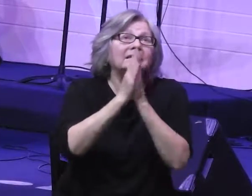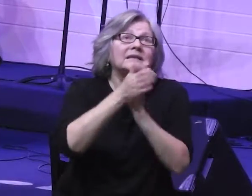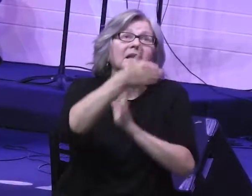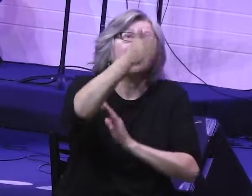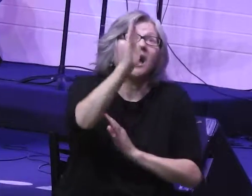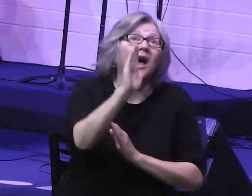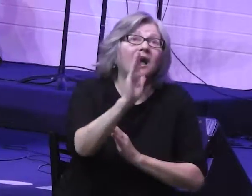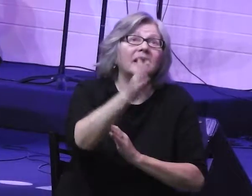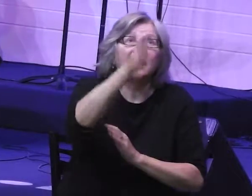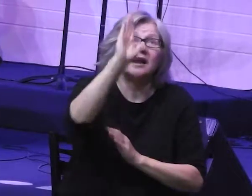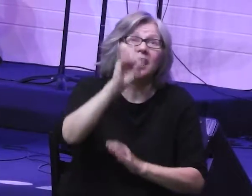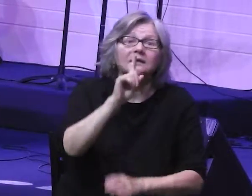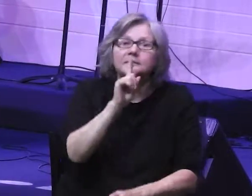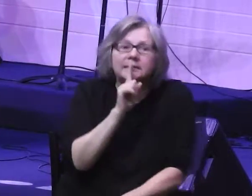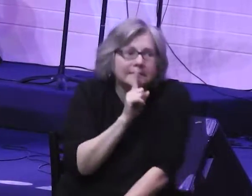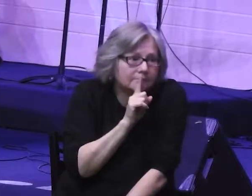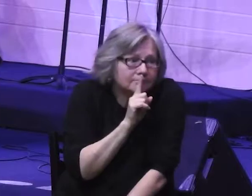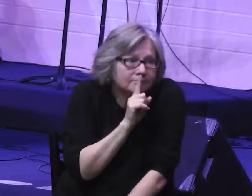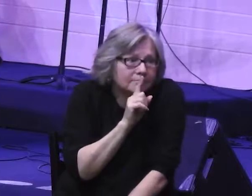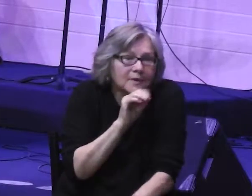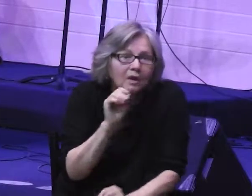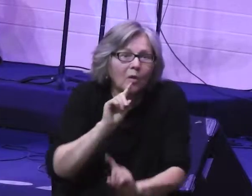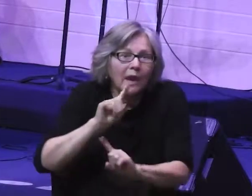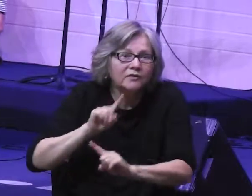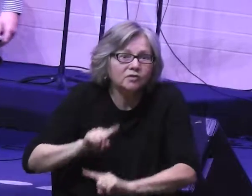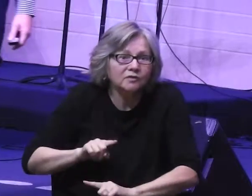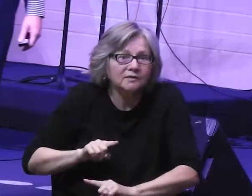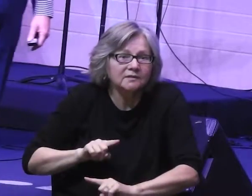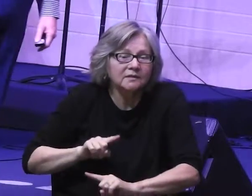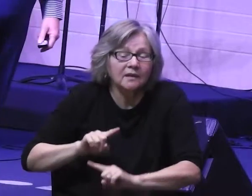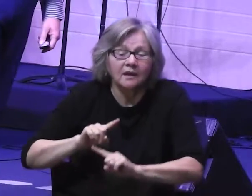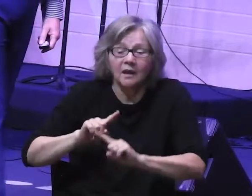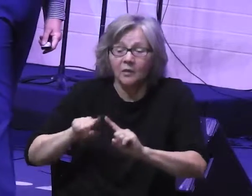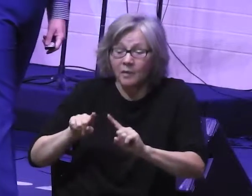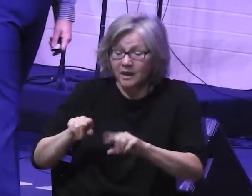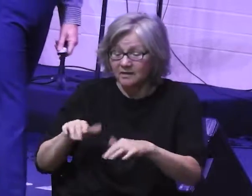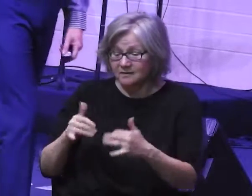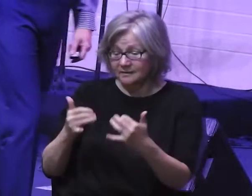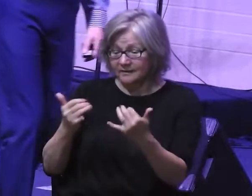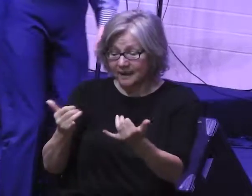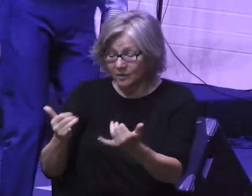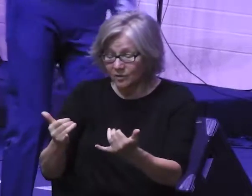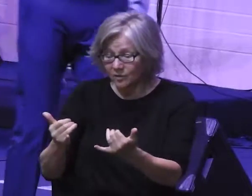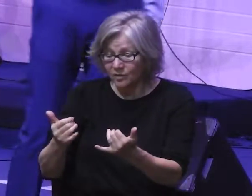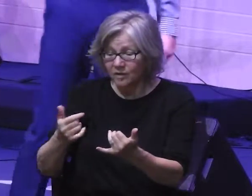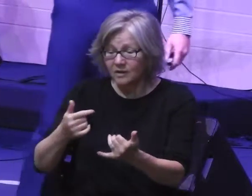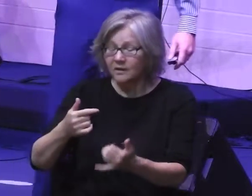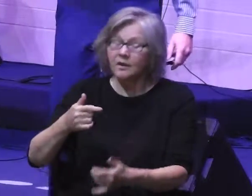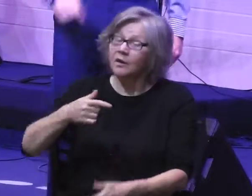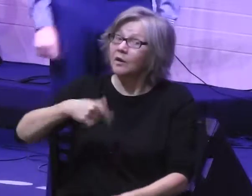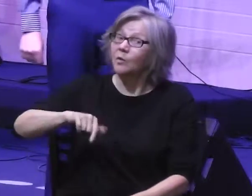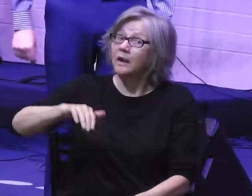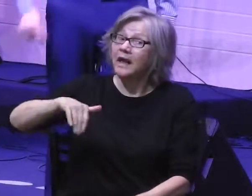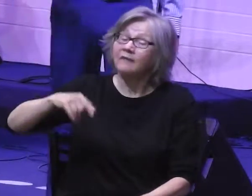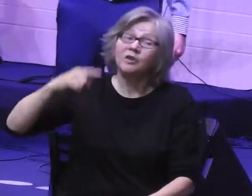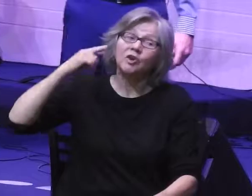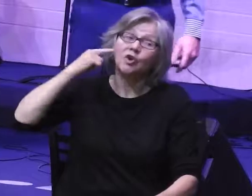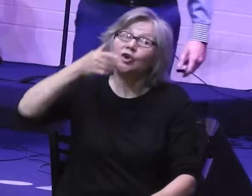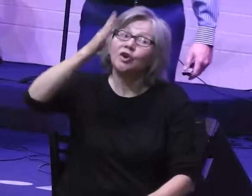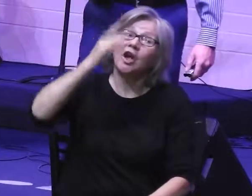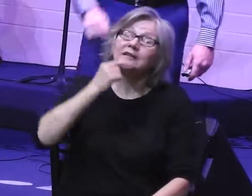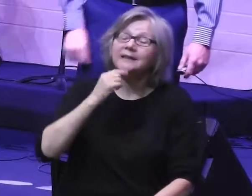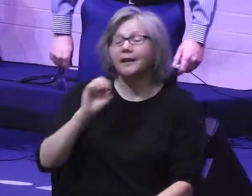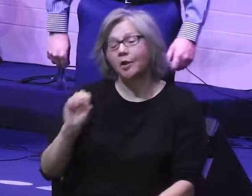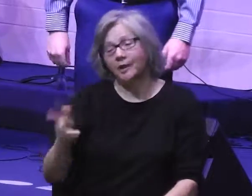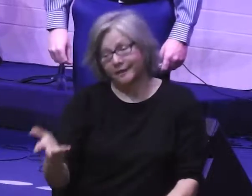asking God and He hasn't given us answers. But up to this point in time, we have not heard God tell